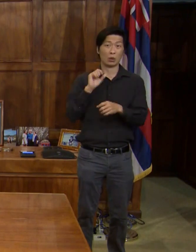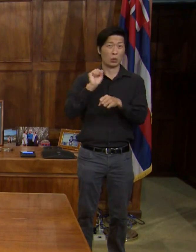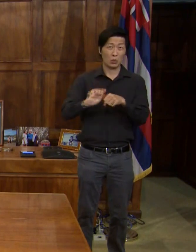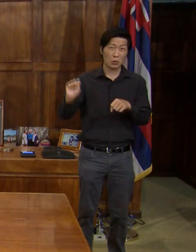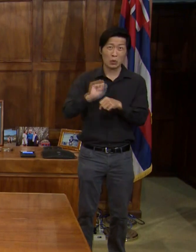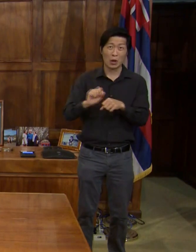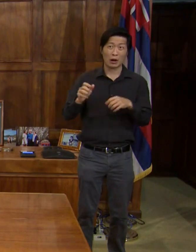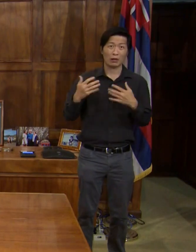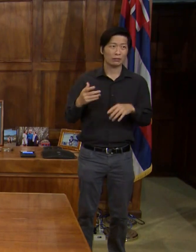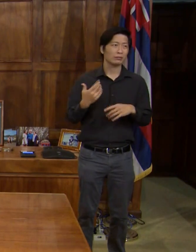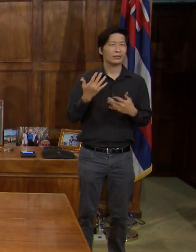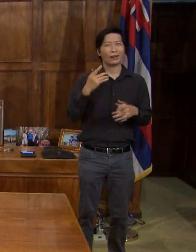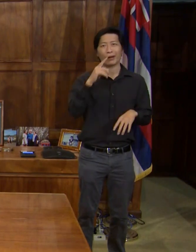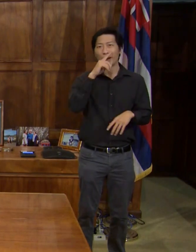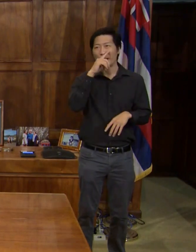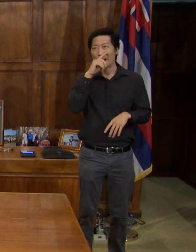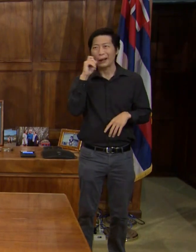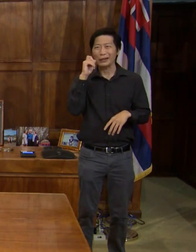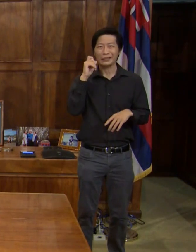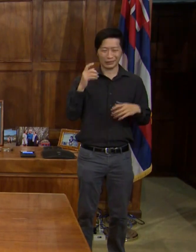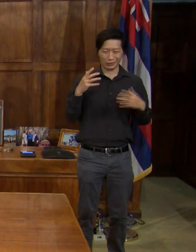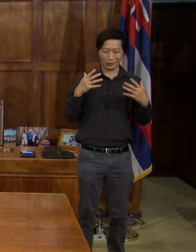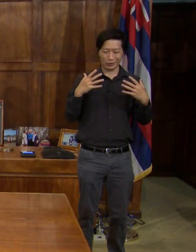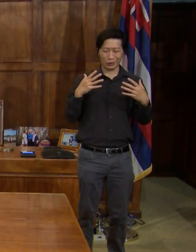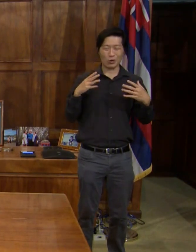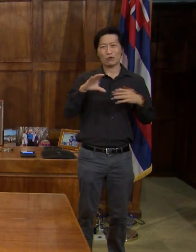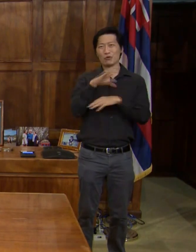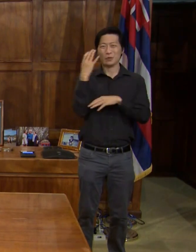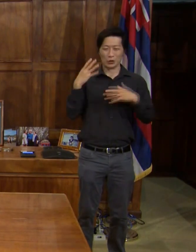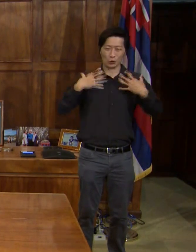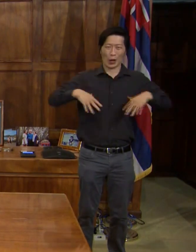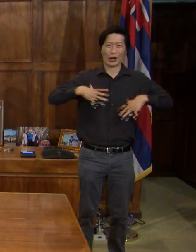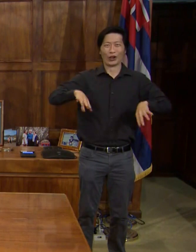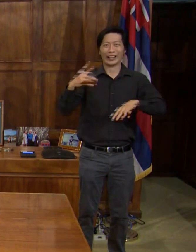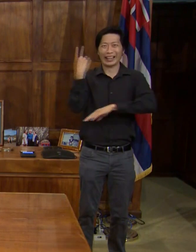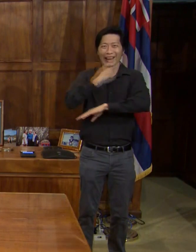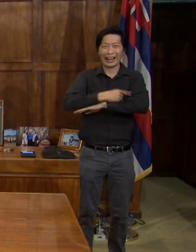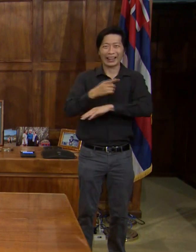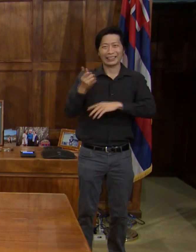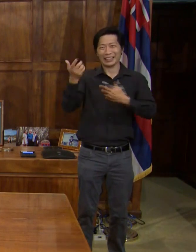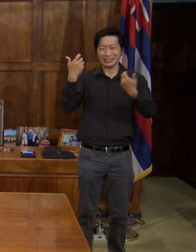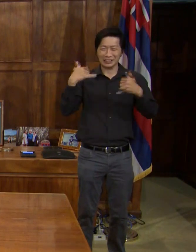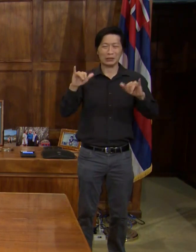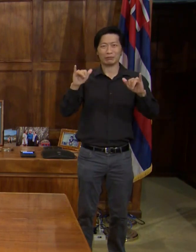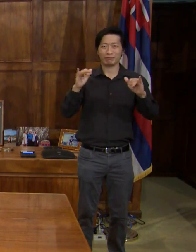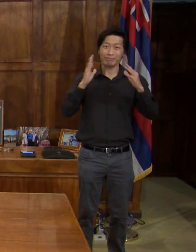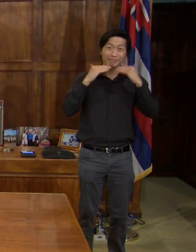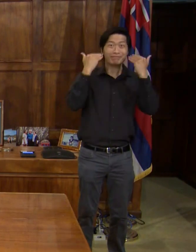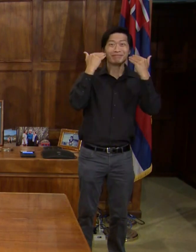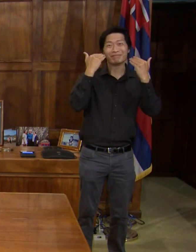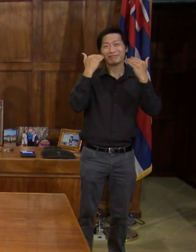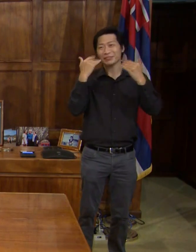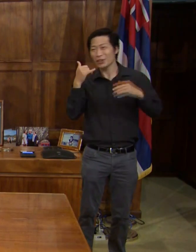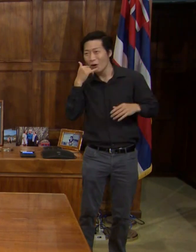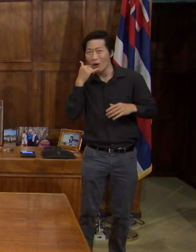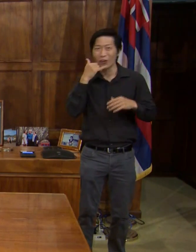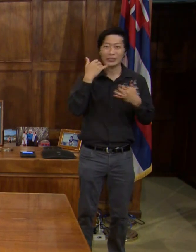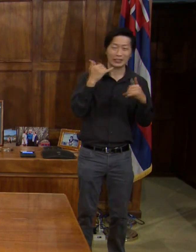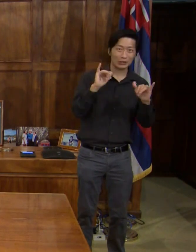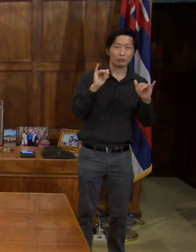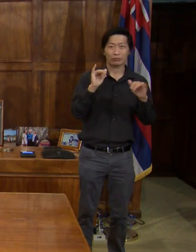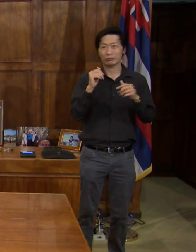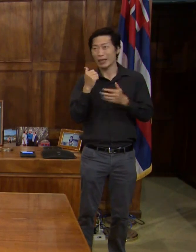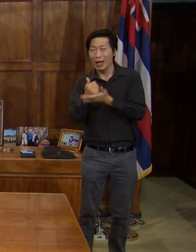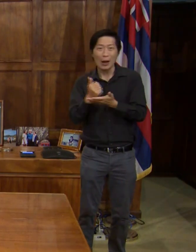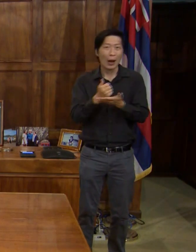ugly Christmas sweater day. They remained cheerful and hung in there to